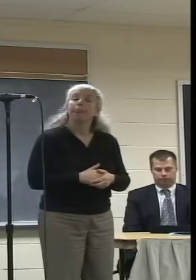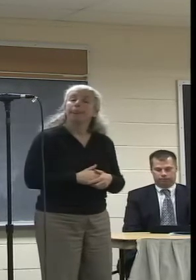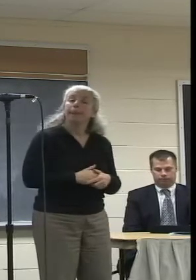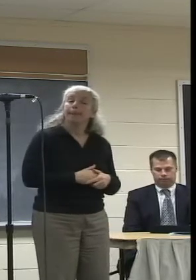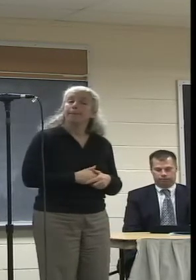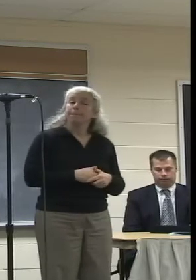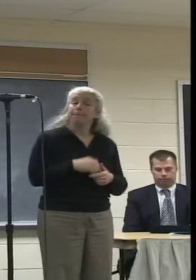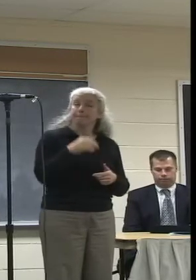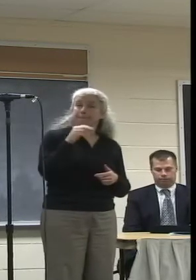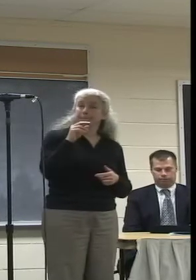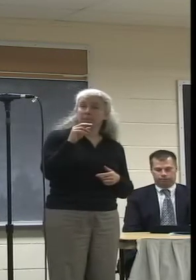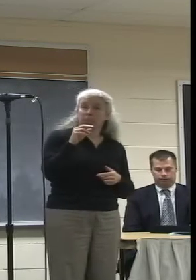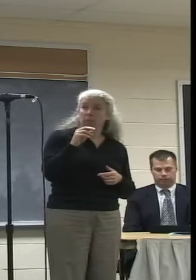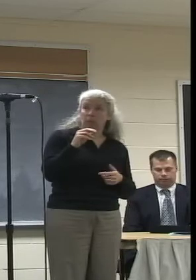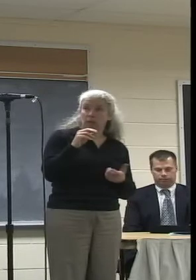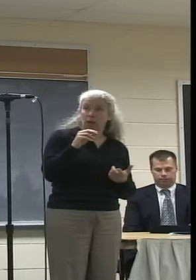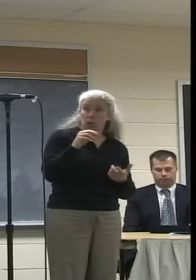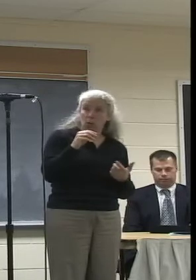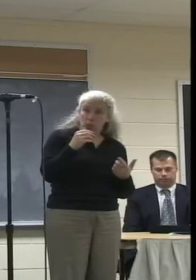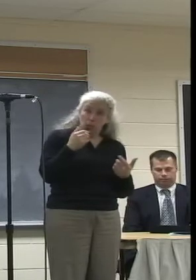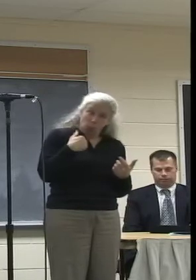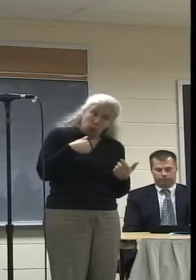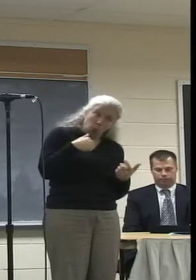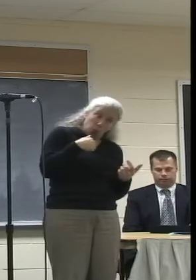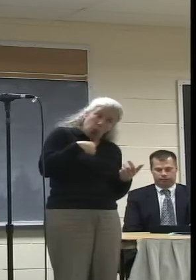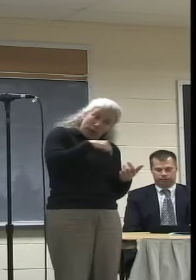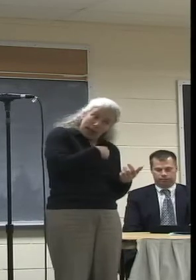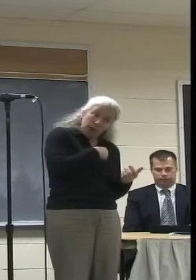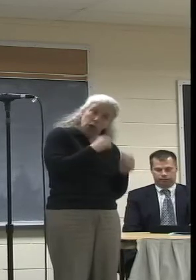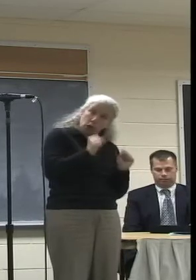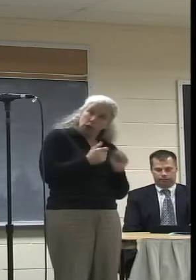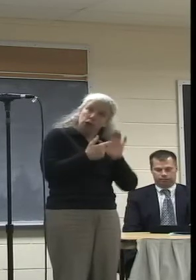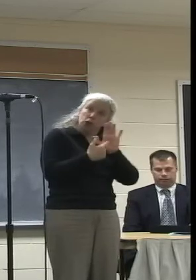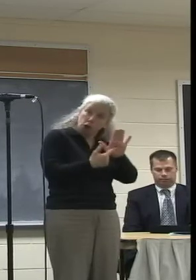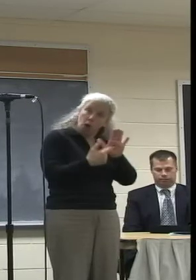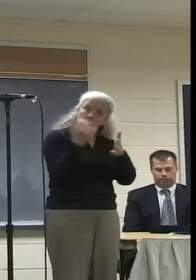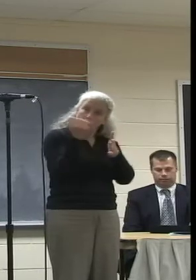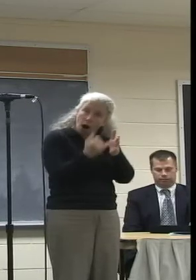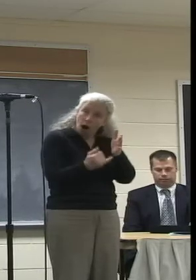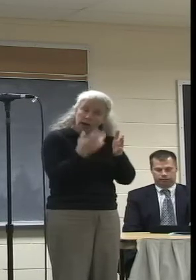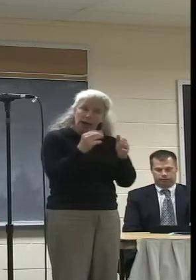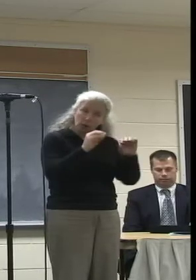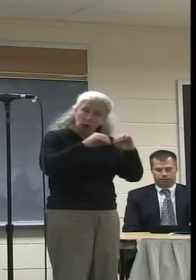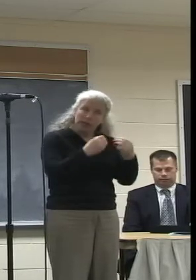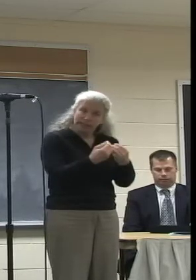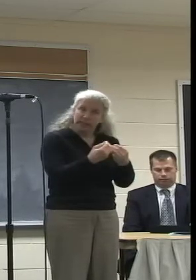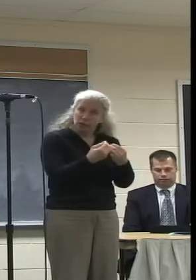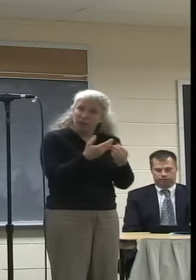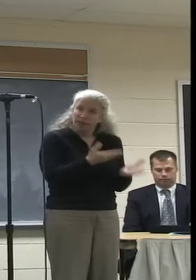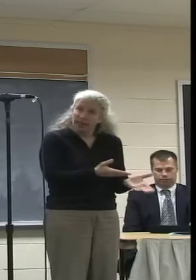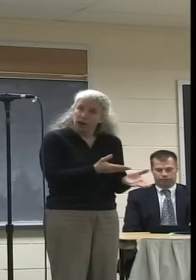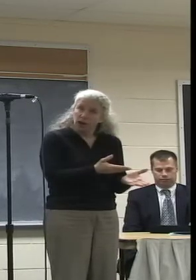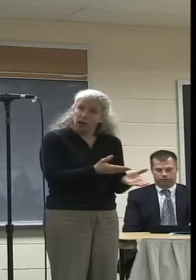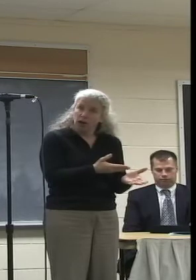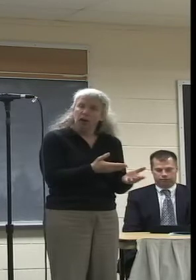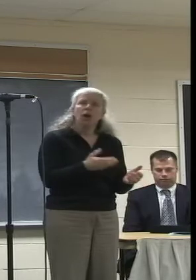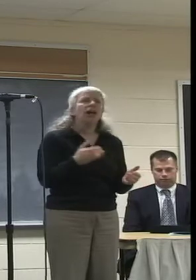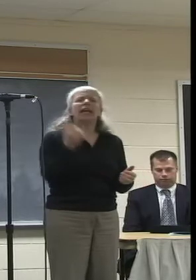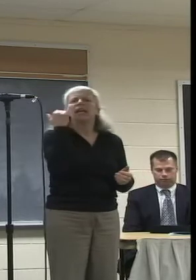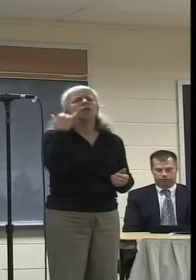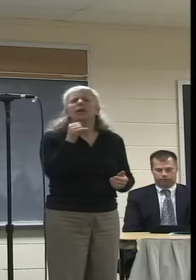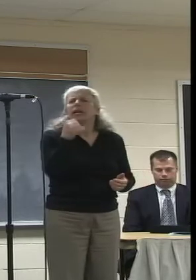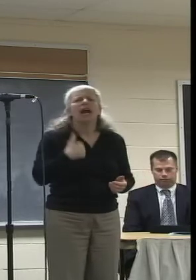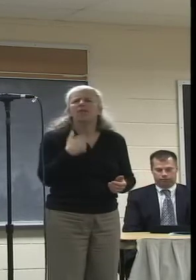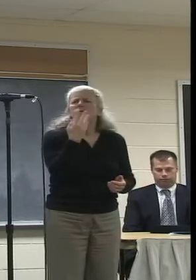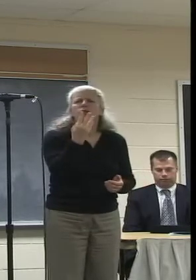HVGO could highlight not only their art but their organization. Without having four cameras, it